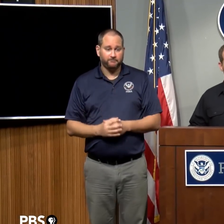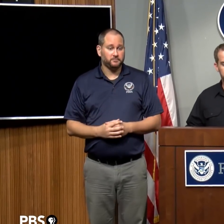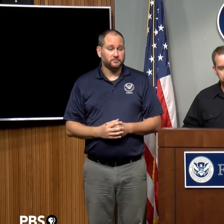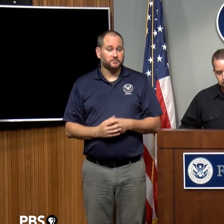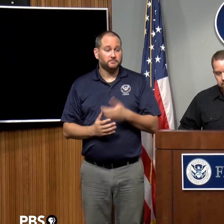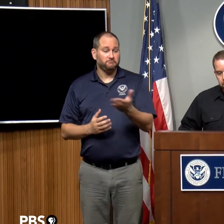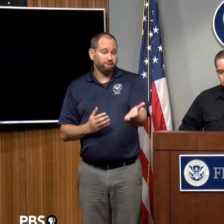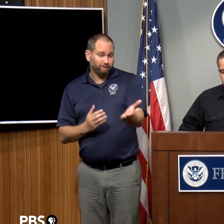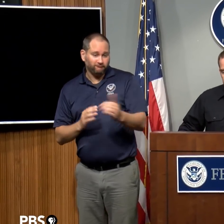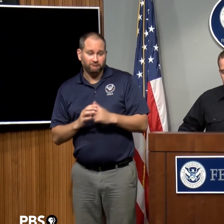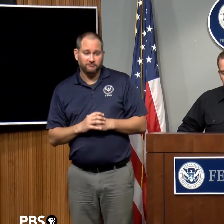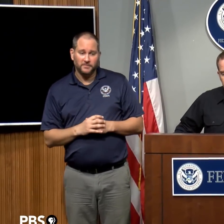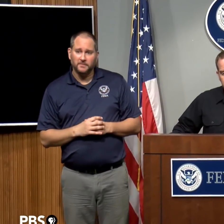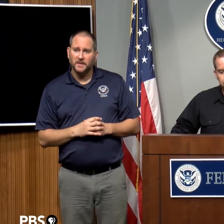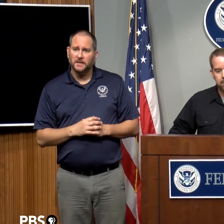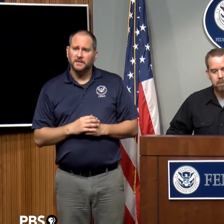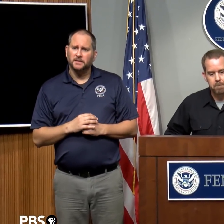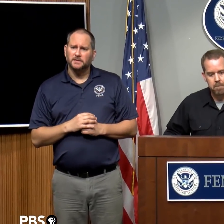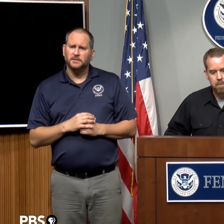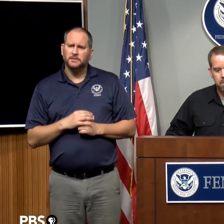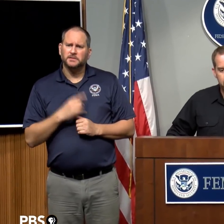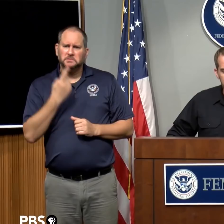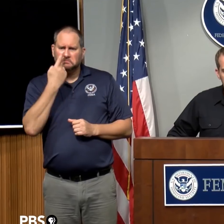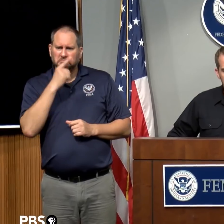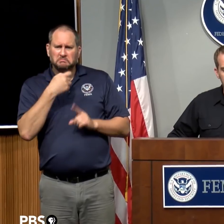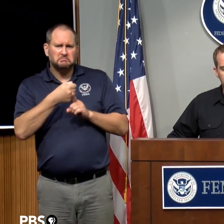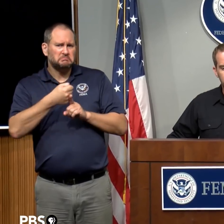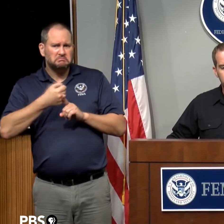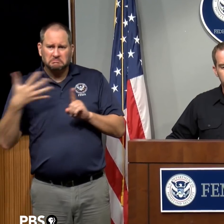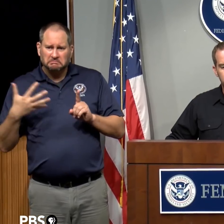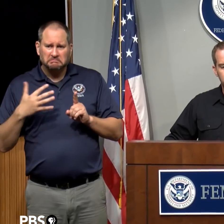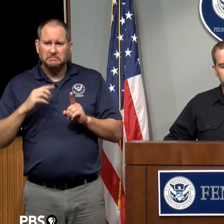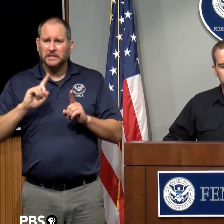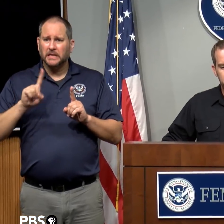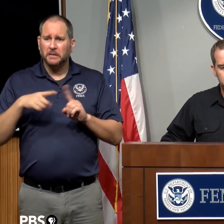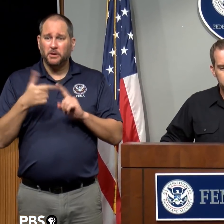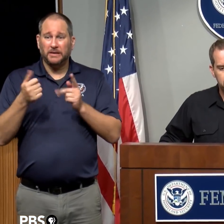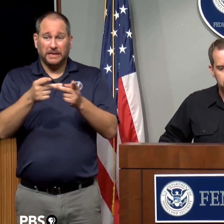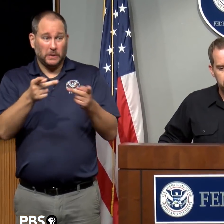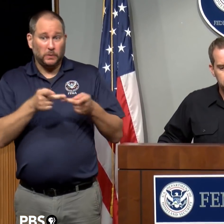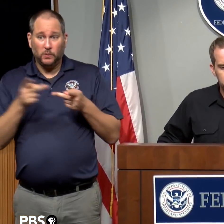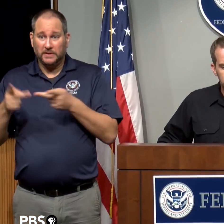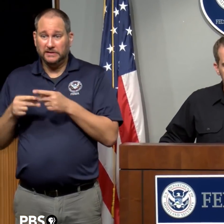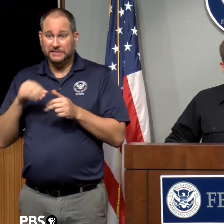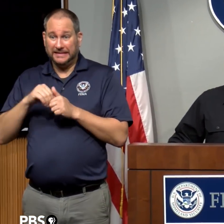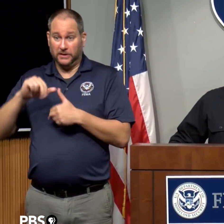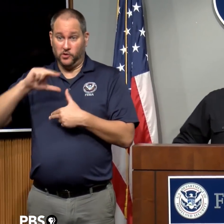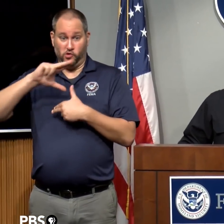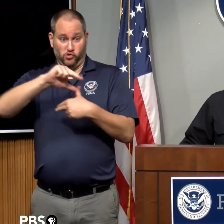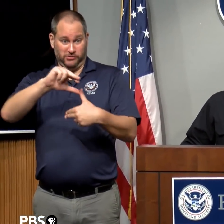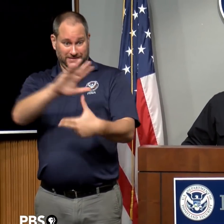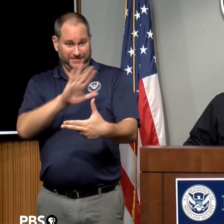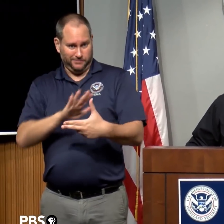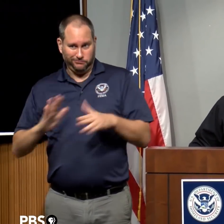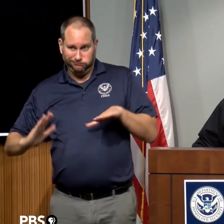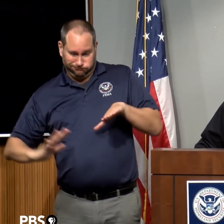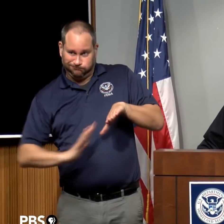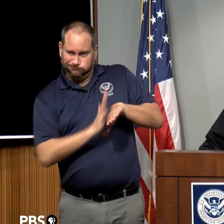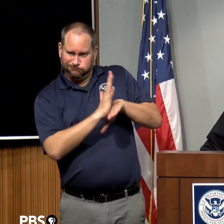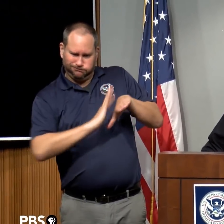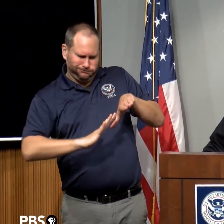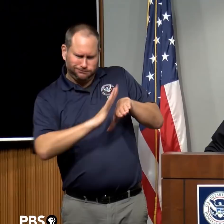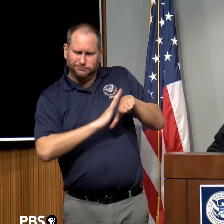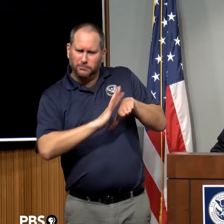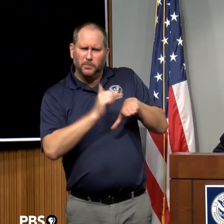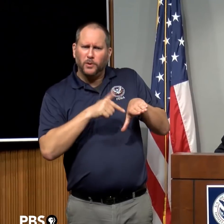Yes, ma'am. Can you talk a little bit about any sites that might be in the hurricane's path that have you concerned or staring in any